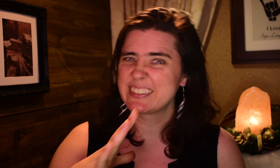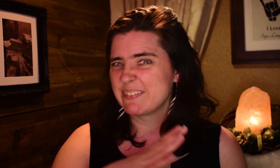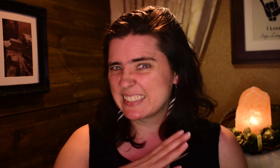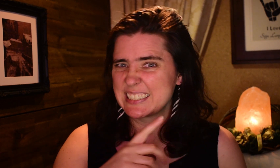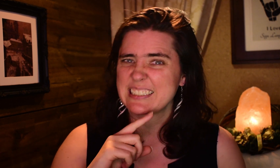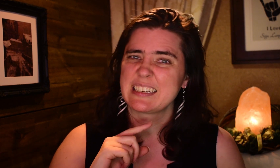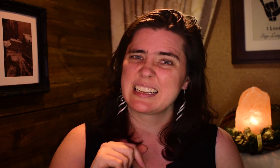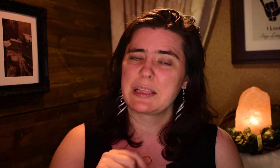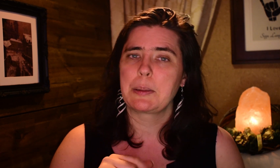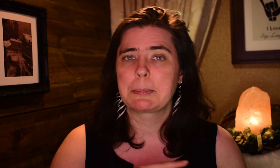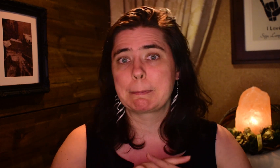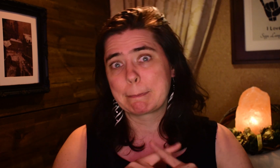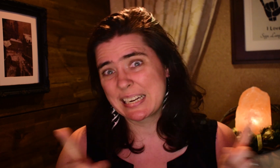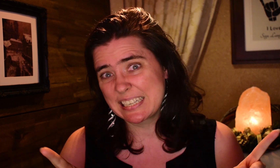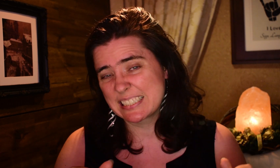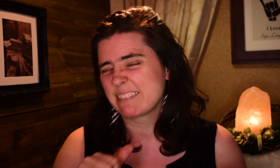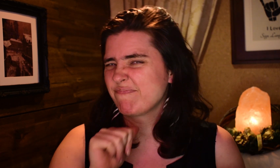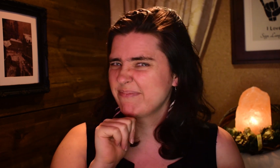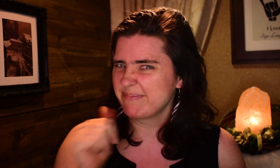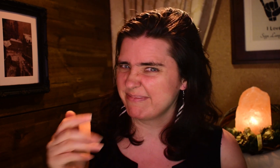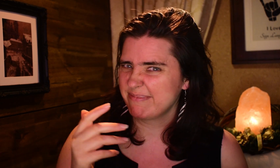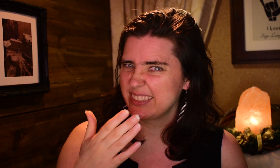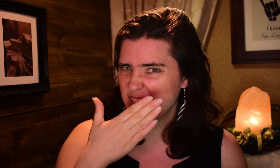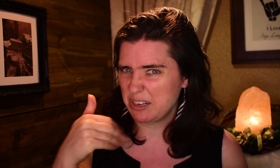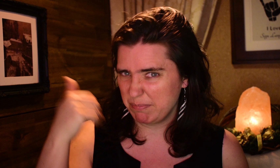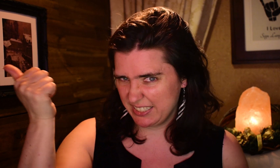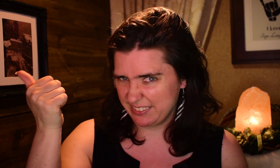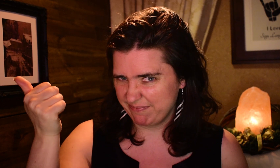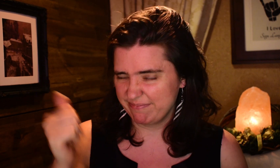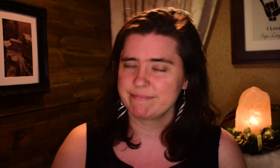language is fine, but not the best.